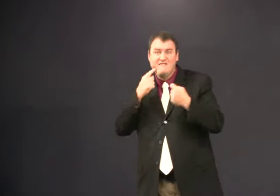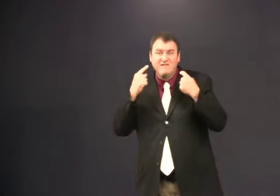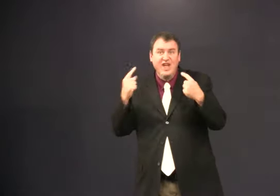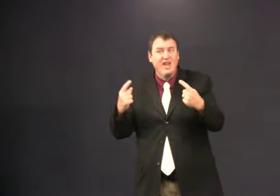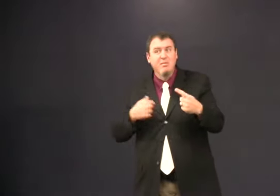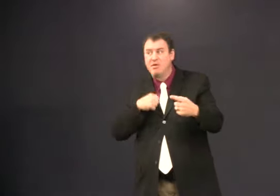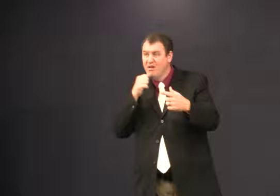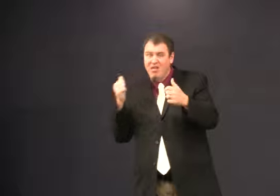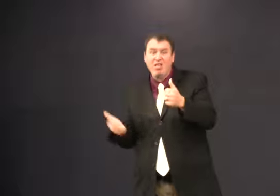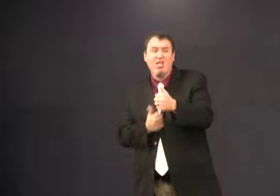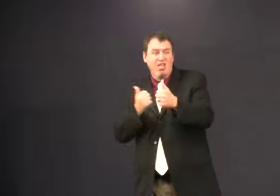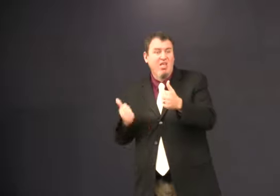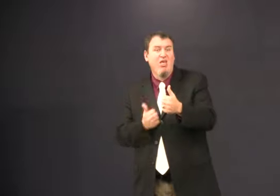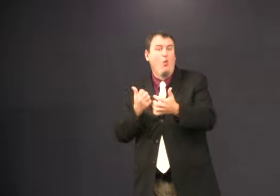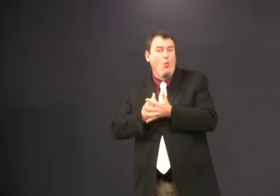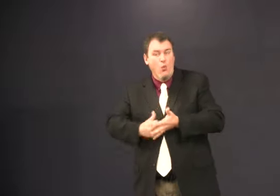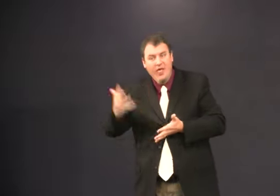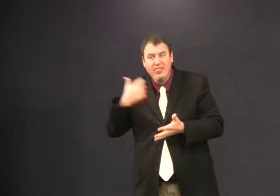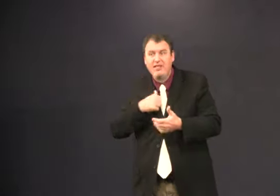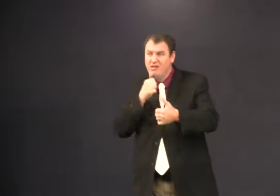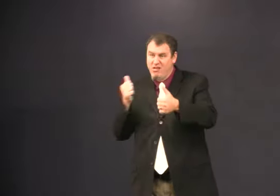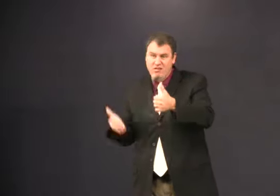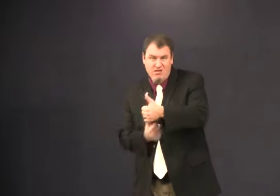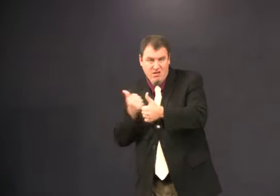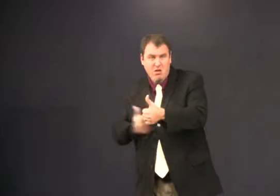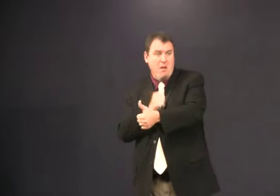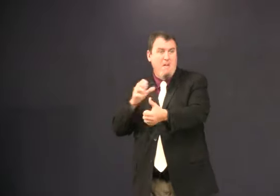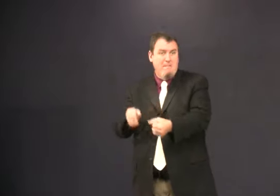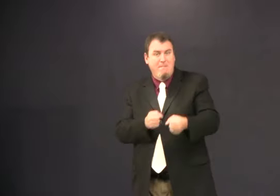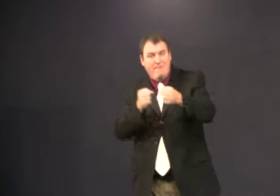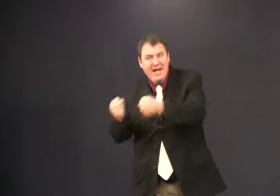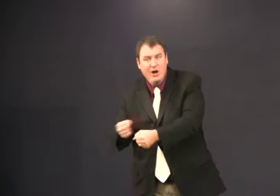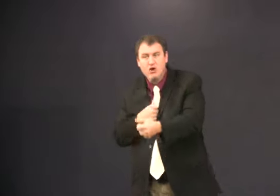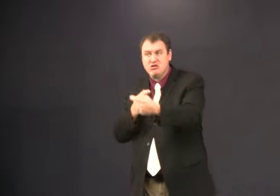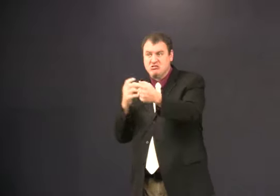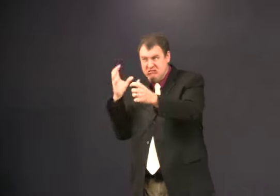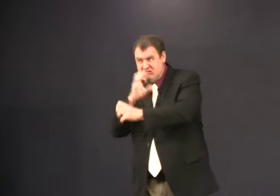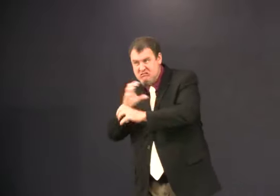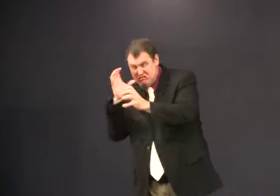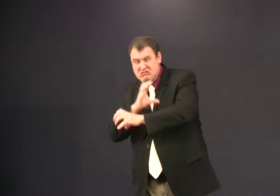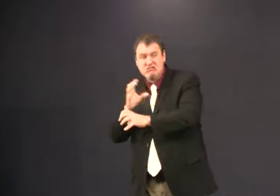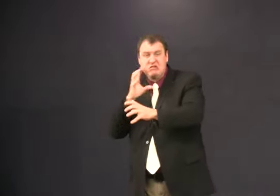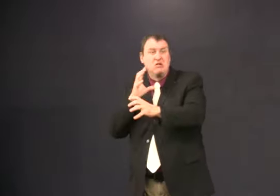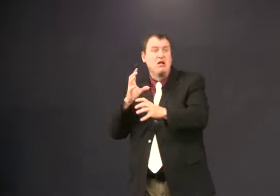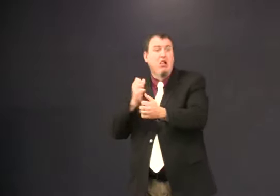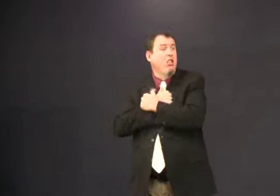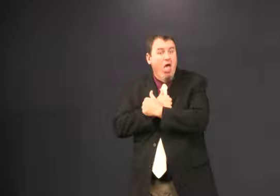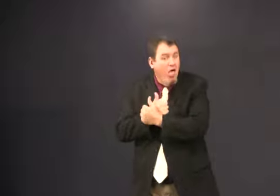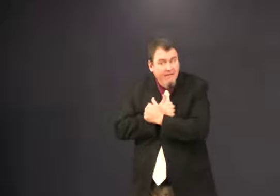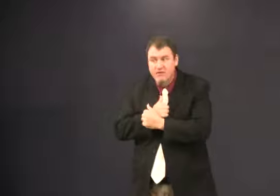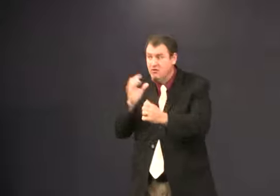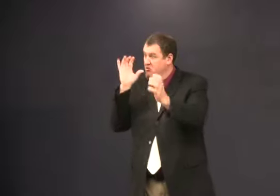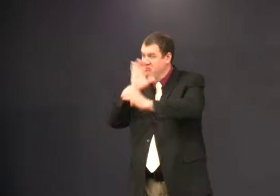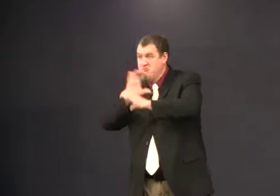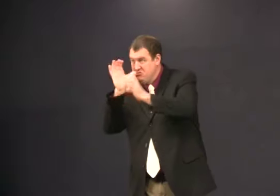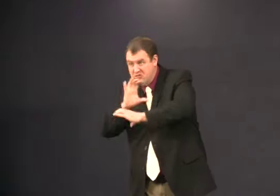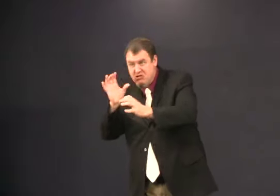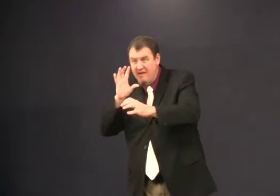we aren't pursuing fame we aren't pursuing wealth we aren't pursuing power and seeking love